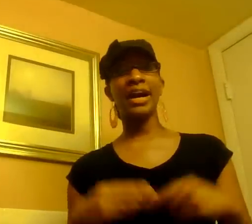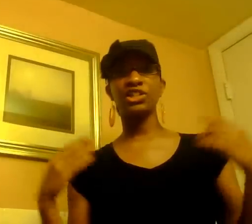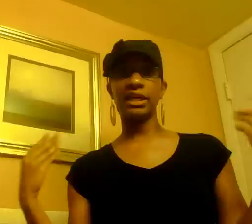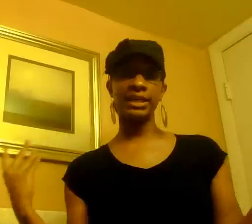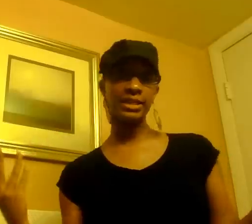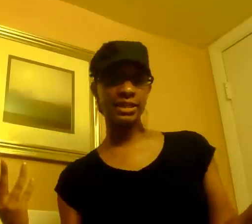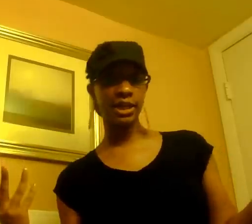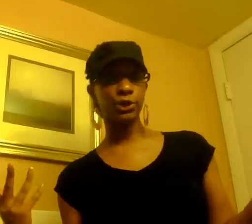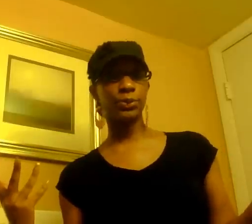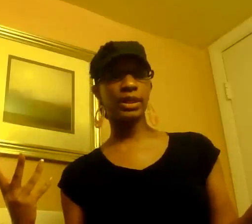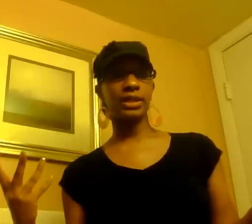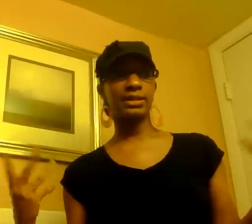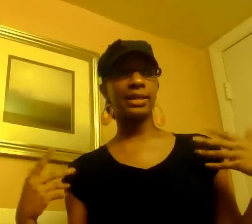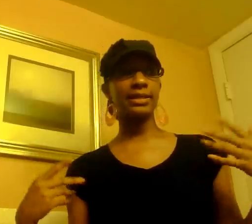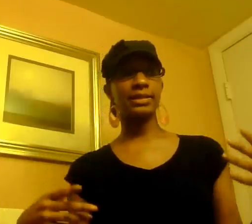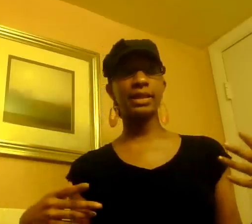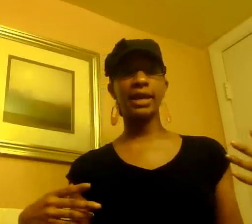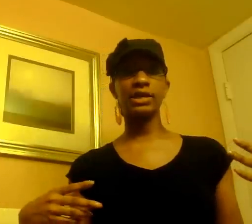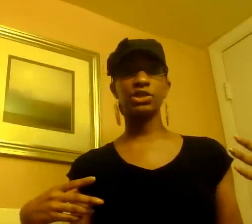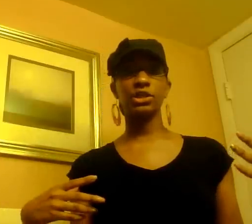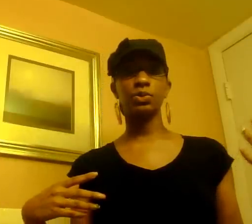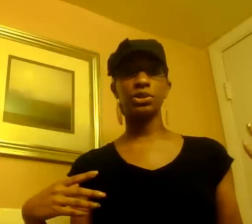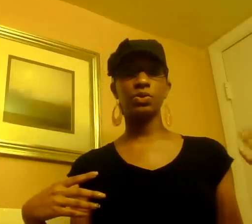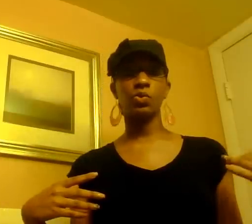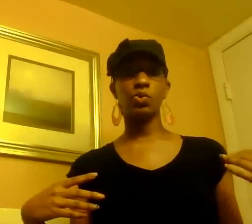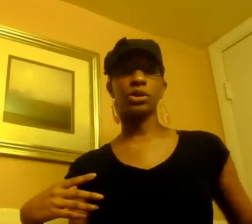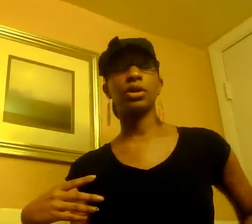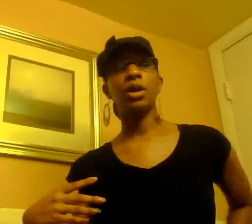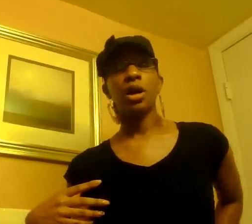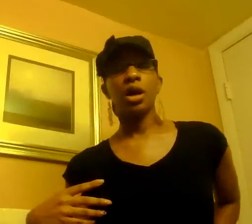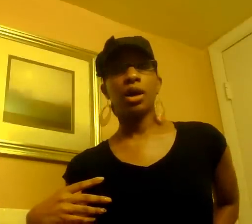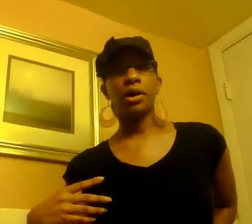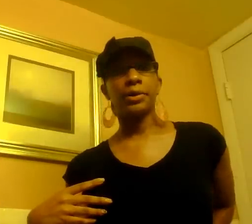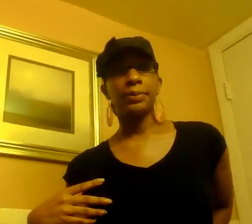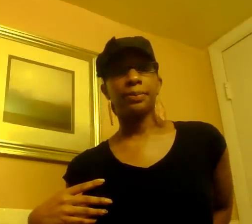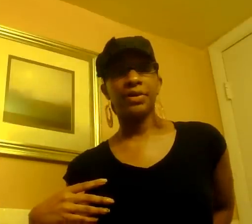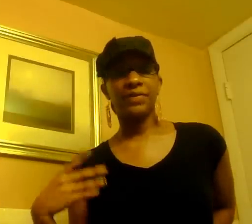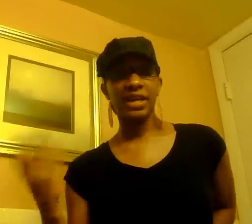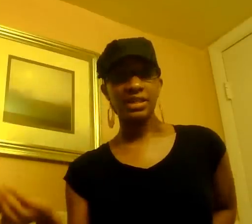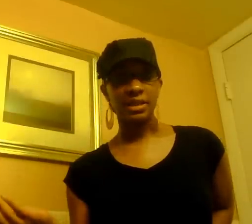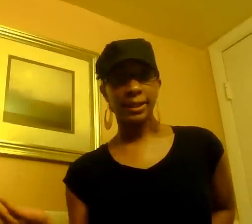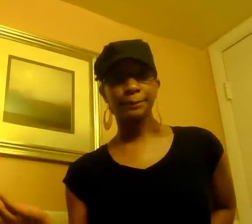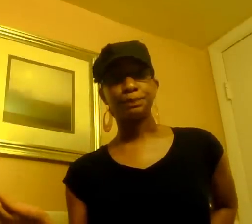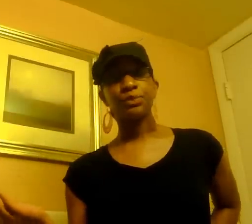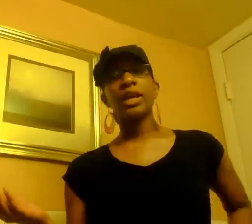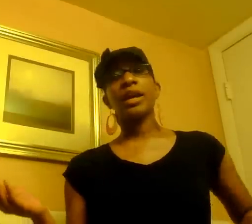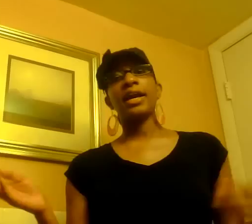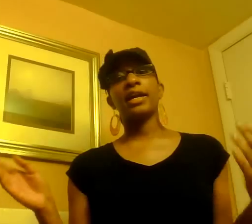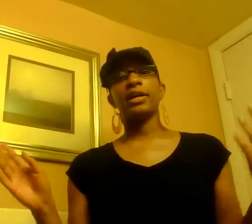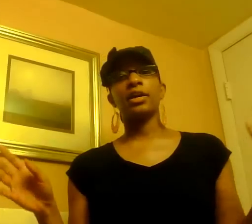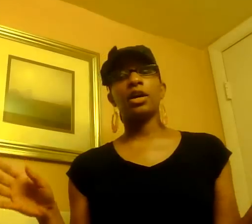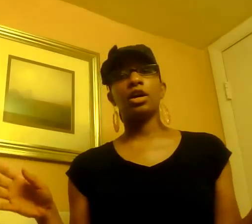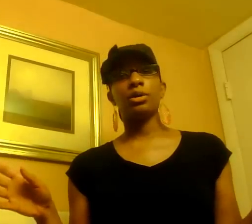actually i didn't tell you because last night i actually was on um a fan site and um